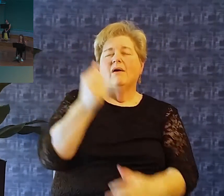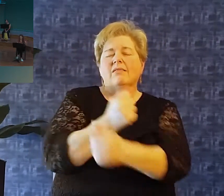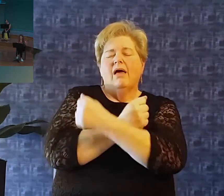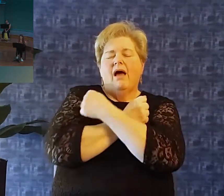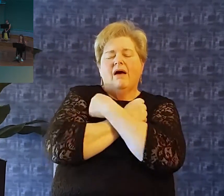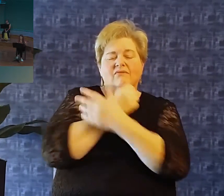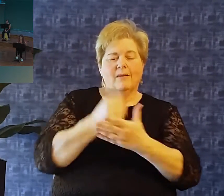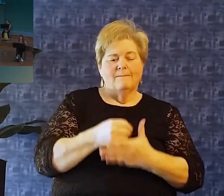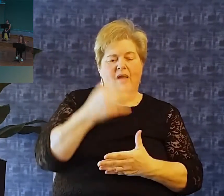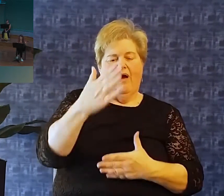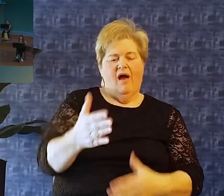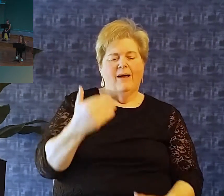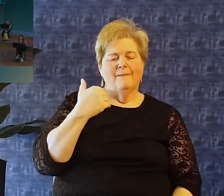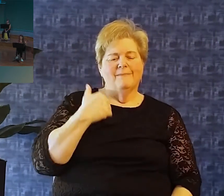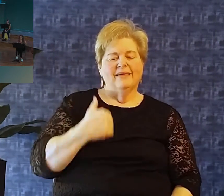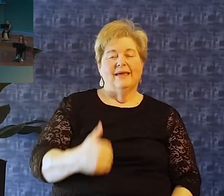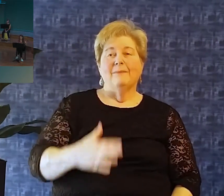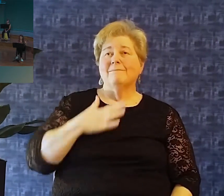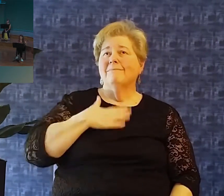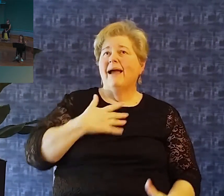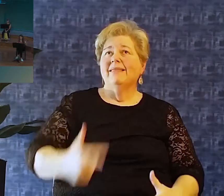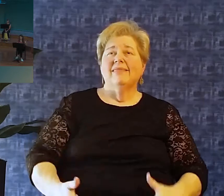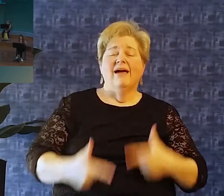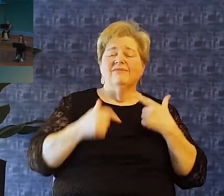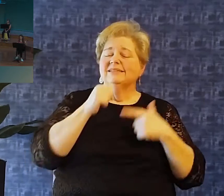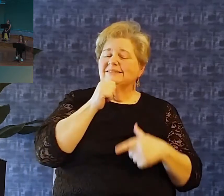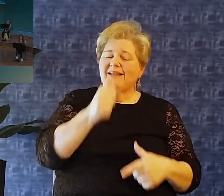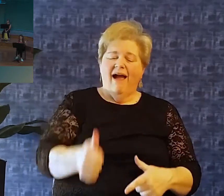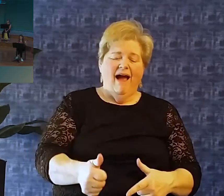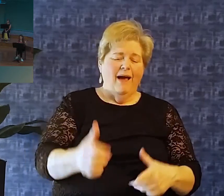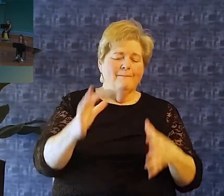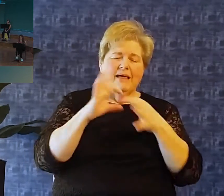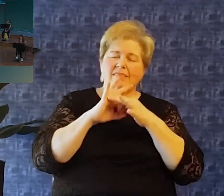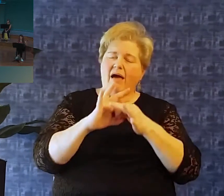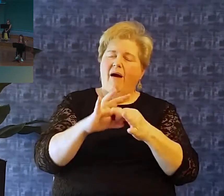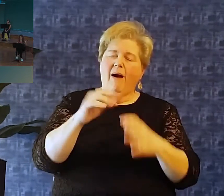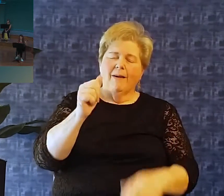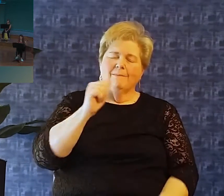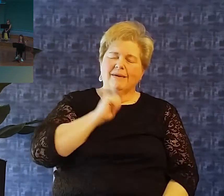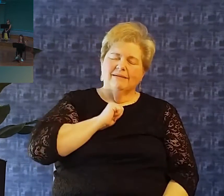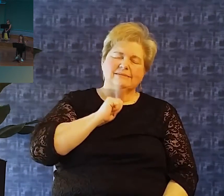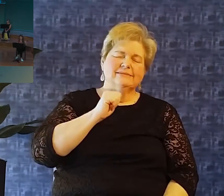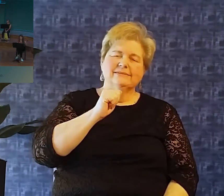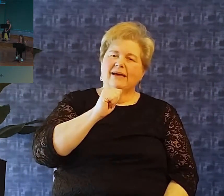But by such love my life is not my own